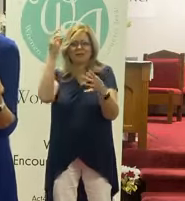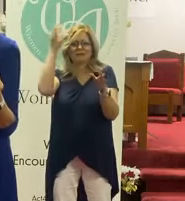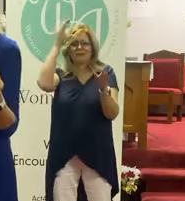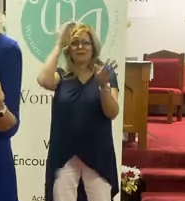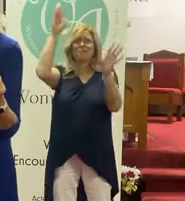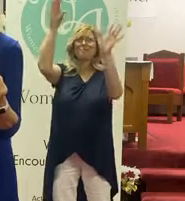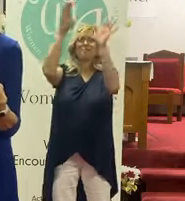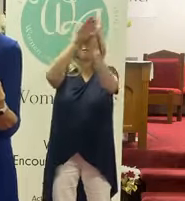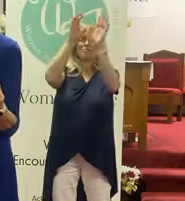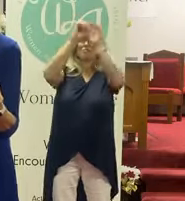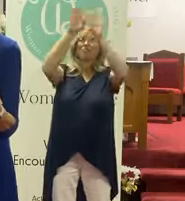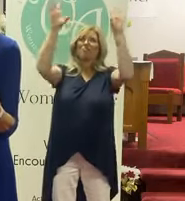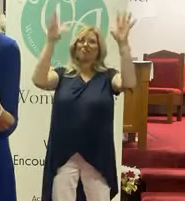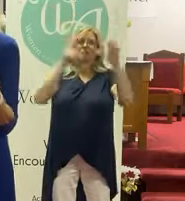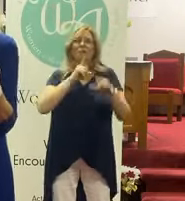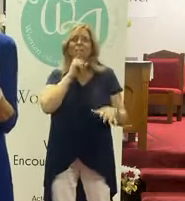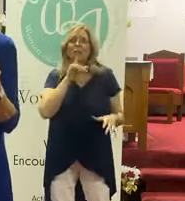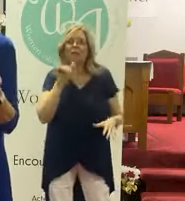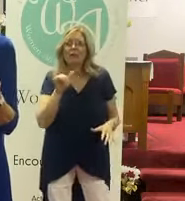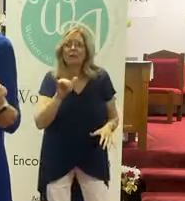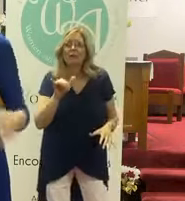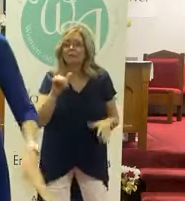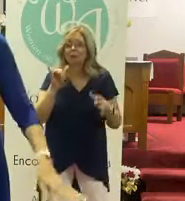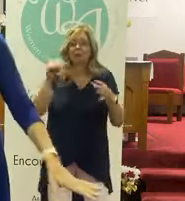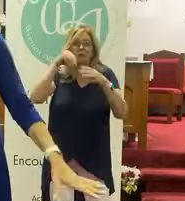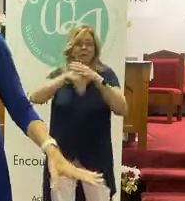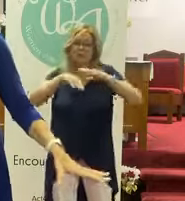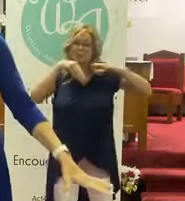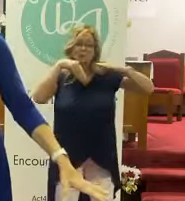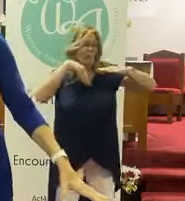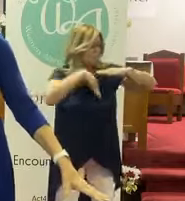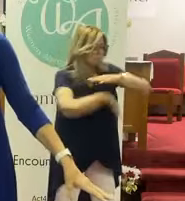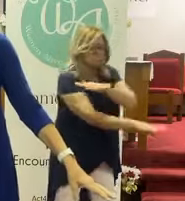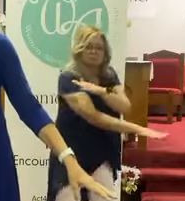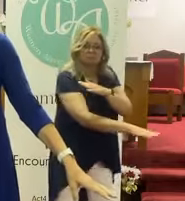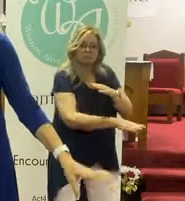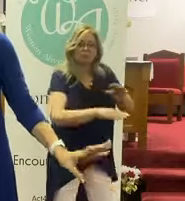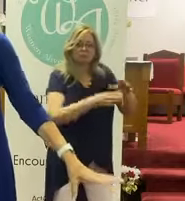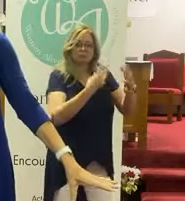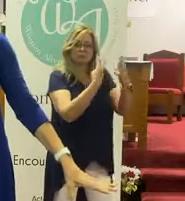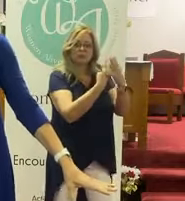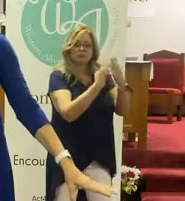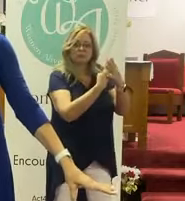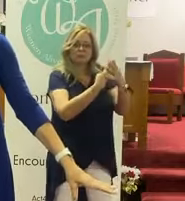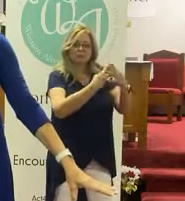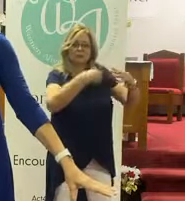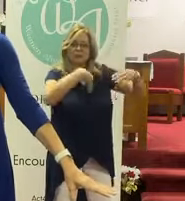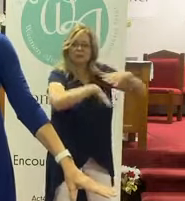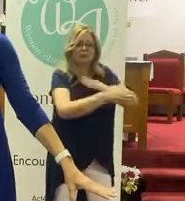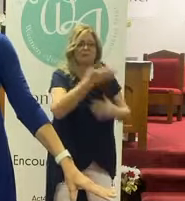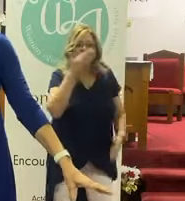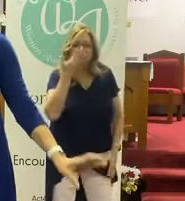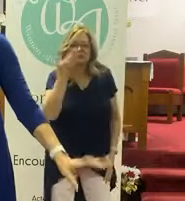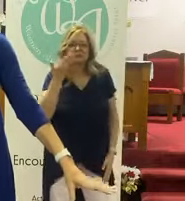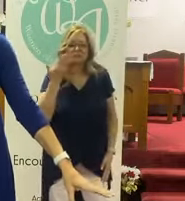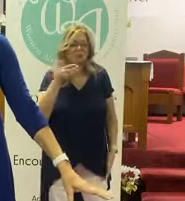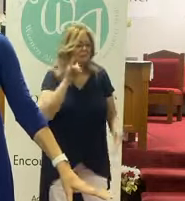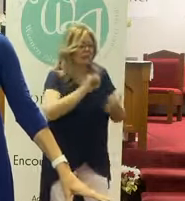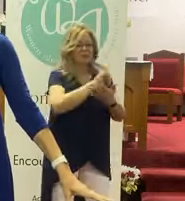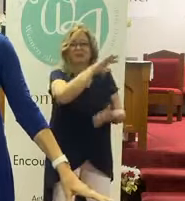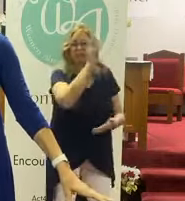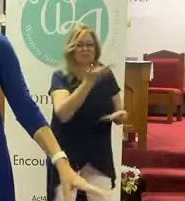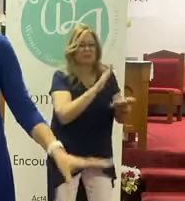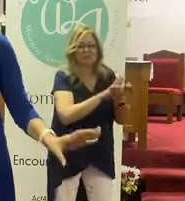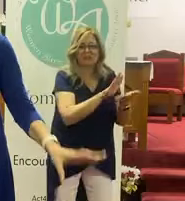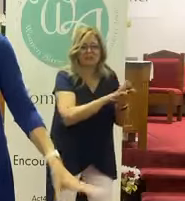context it makes a big difference. They were in the deepest, darkest dungeon. They were down in the real smelly part, the part where it never